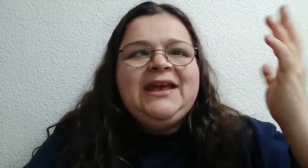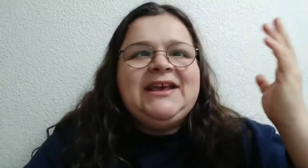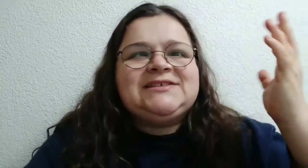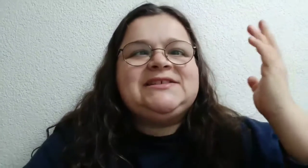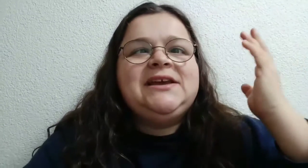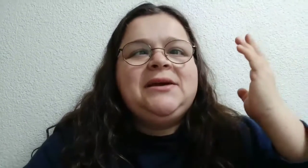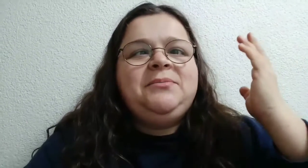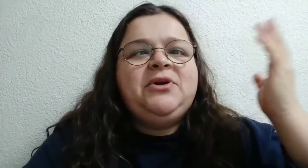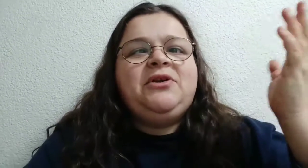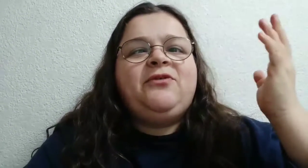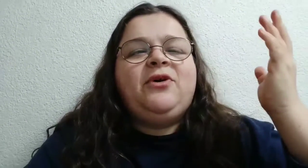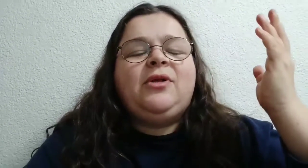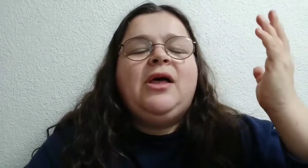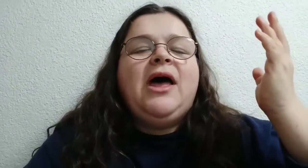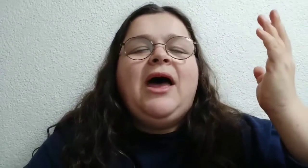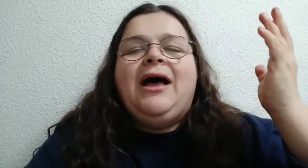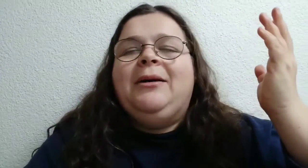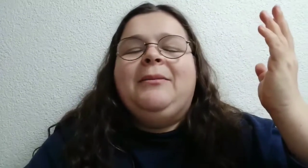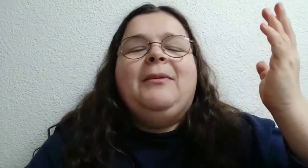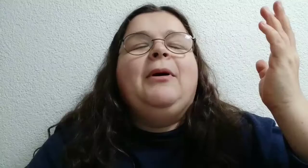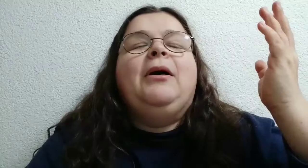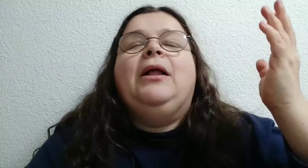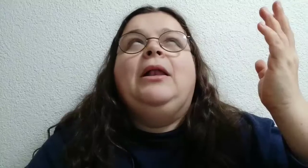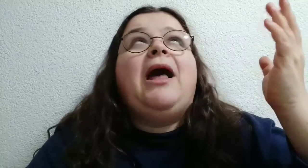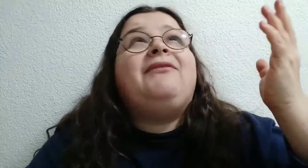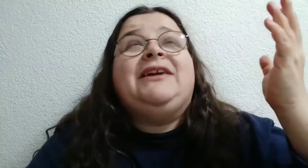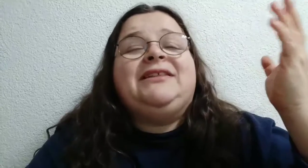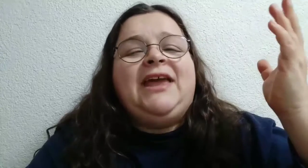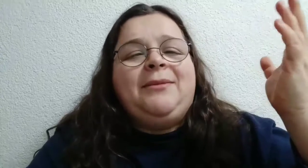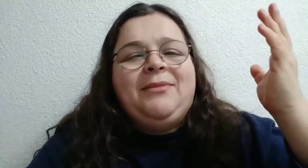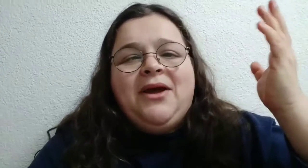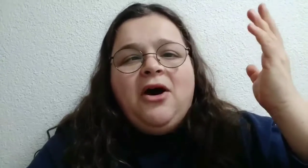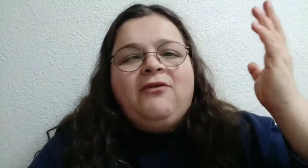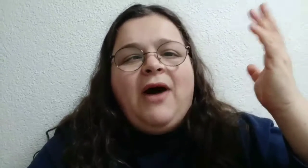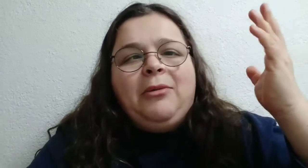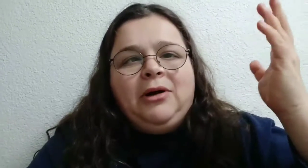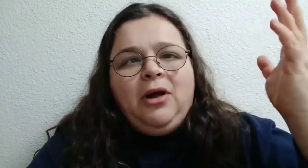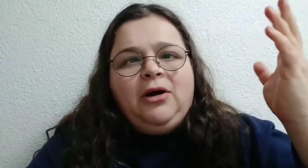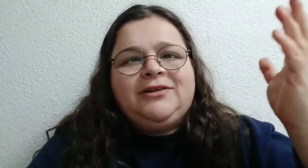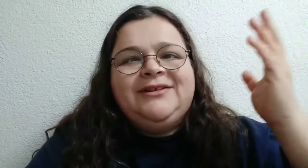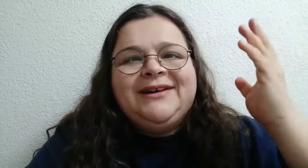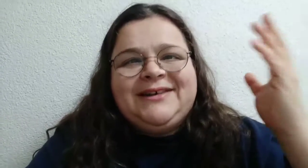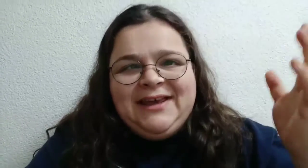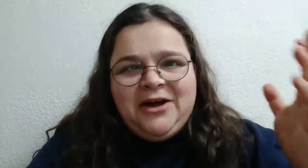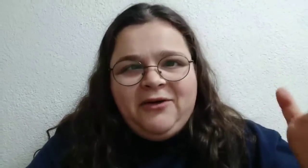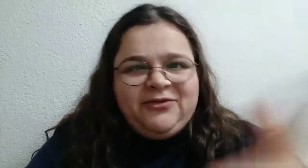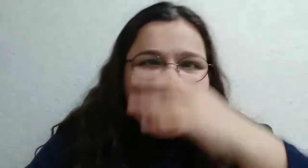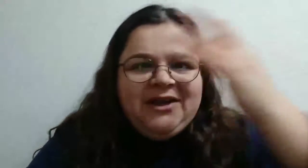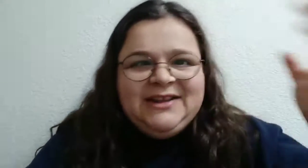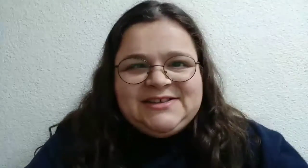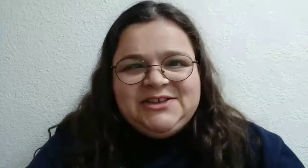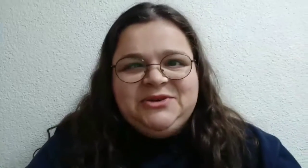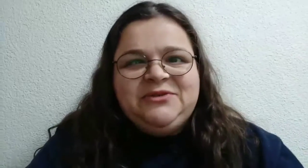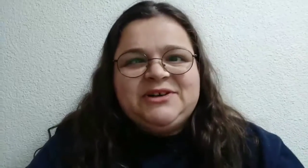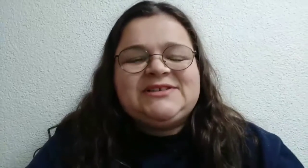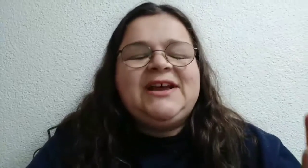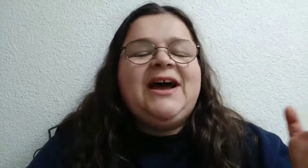his beautiful, loving name of our Lord, King of this universe.